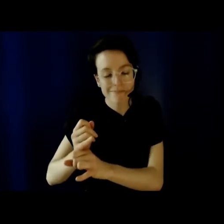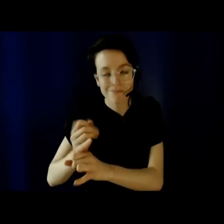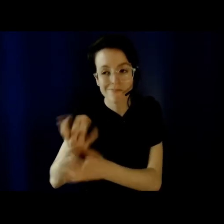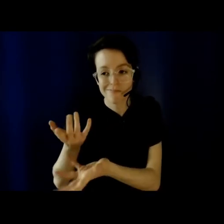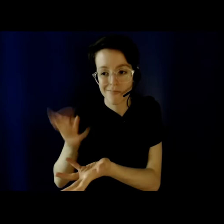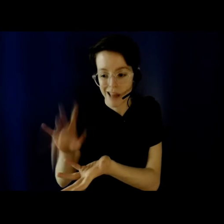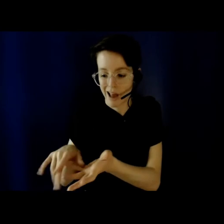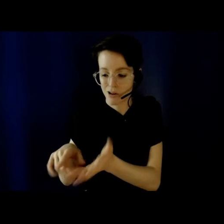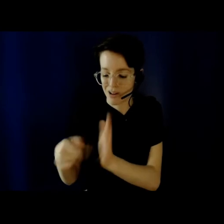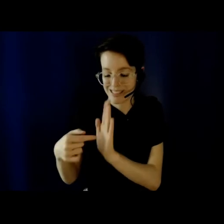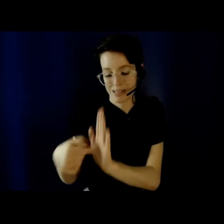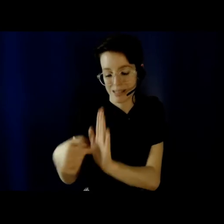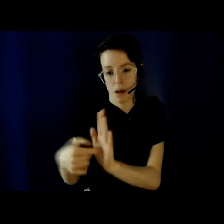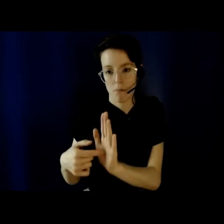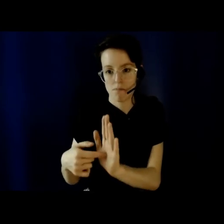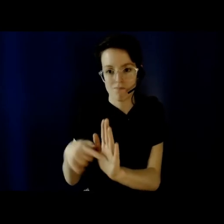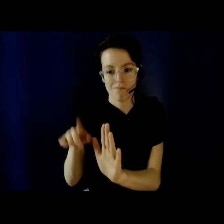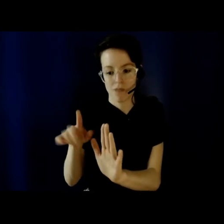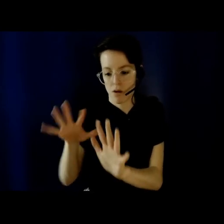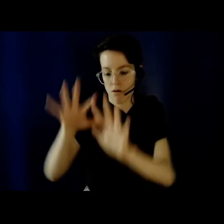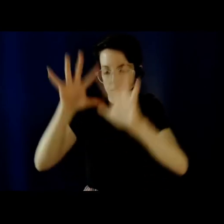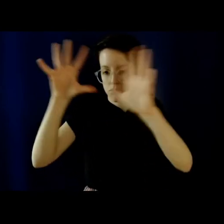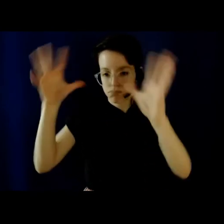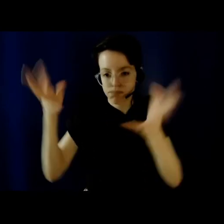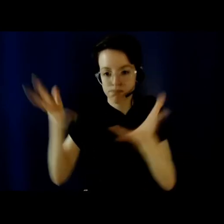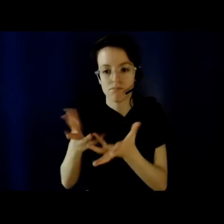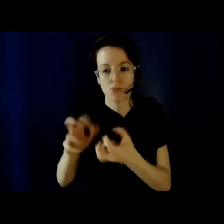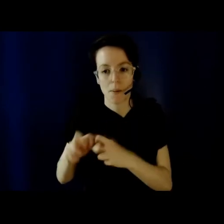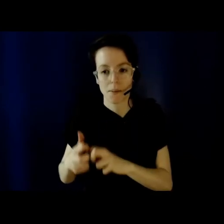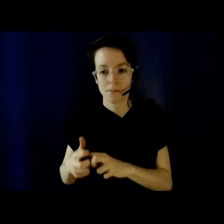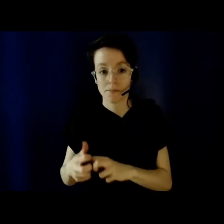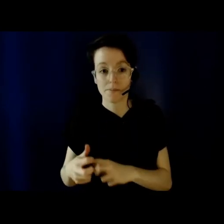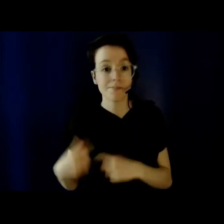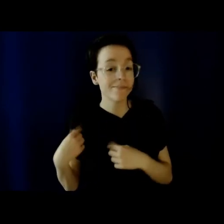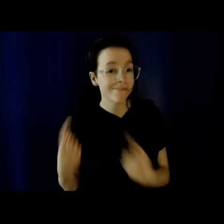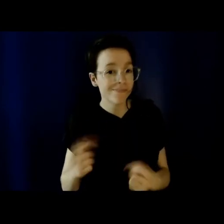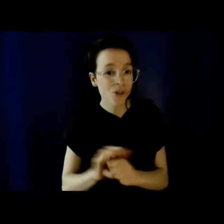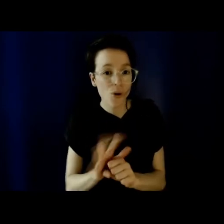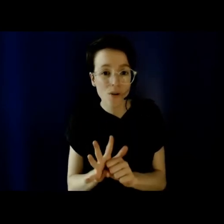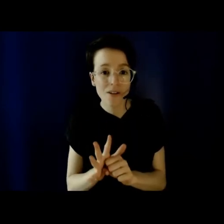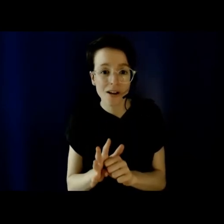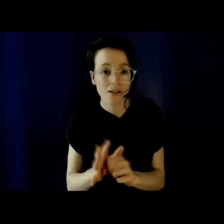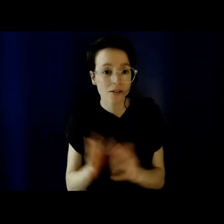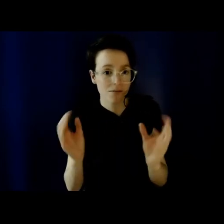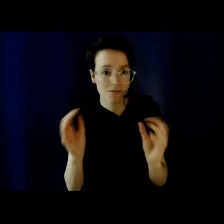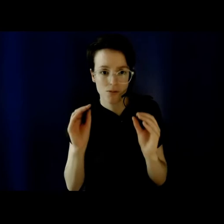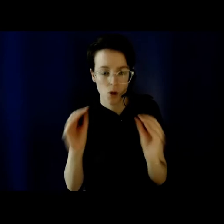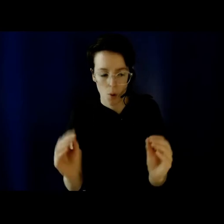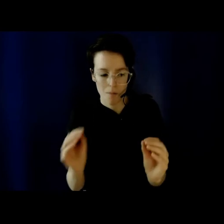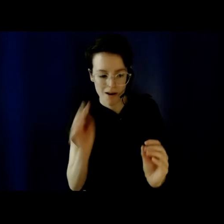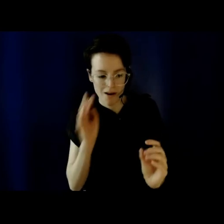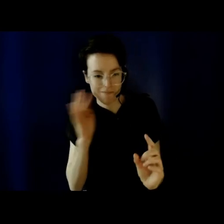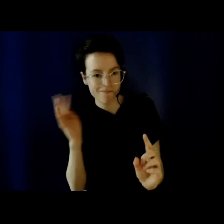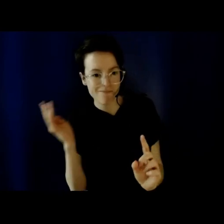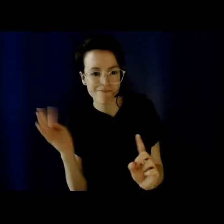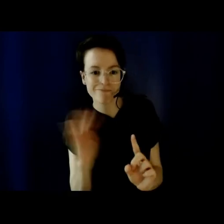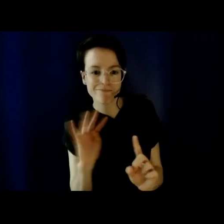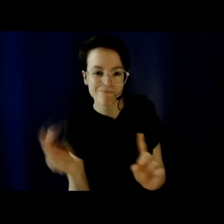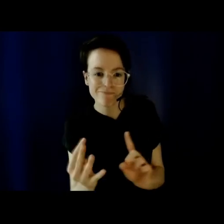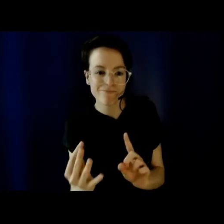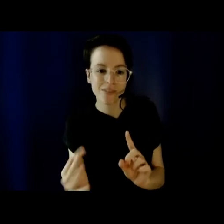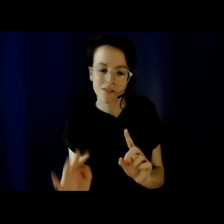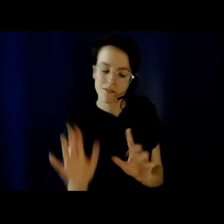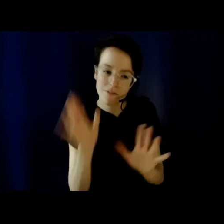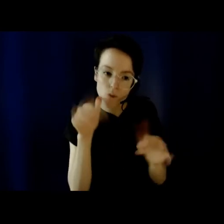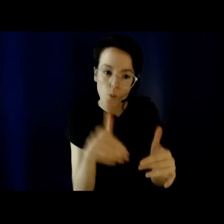Throughout the pandemic, disabled people were not prioritized or centered at any point. In BC, some disabled